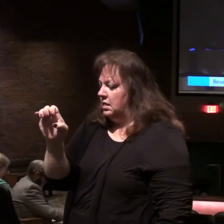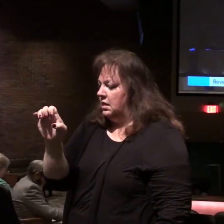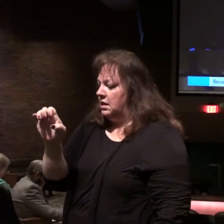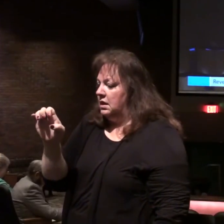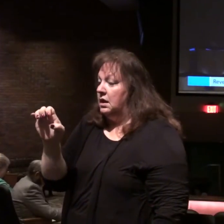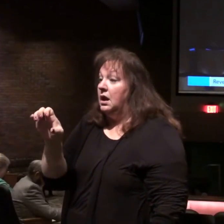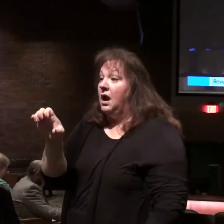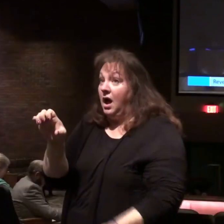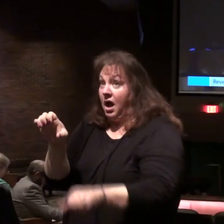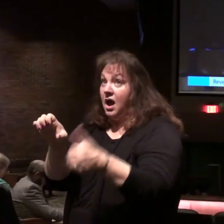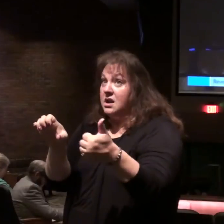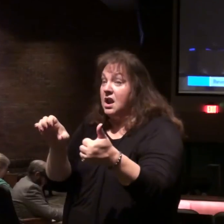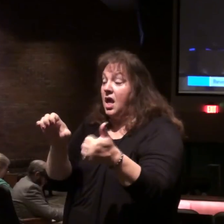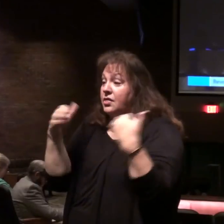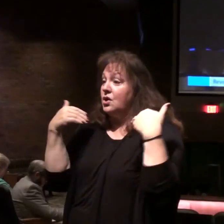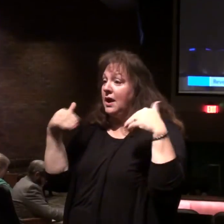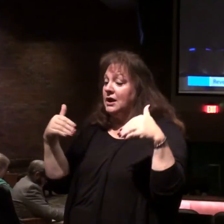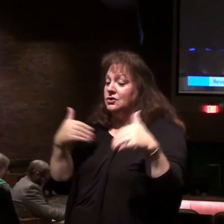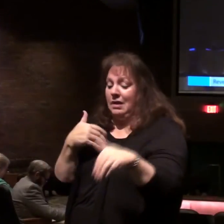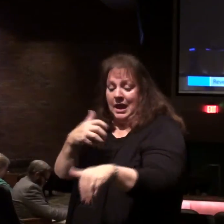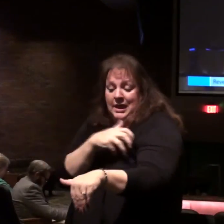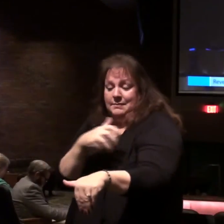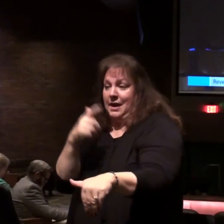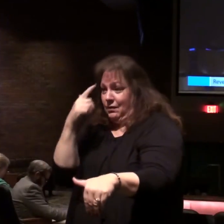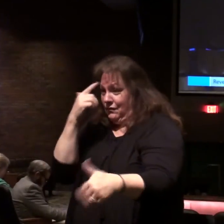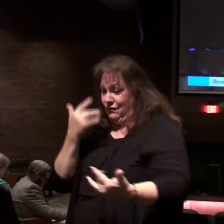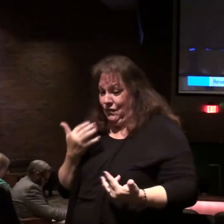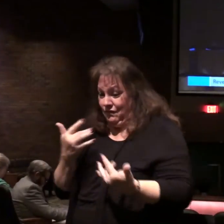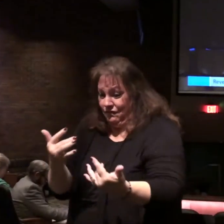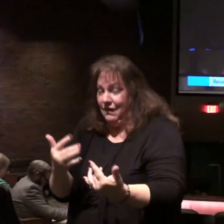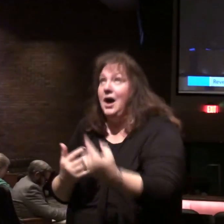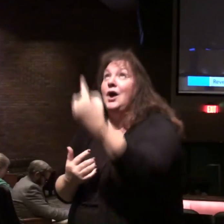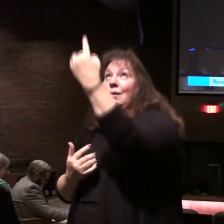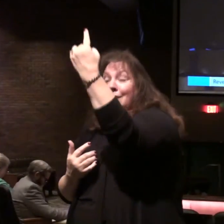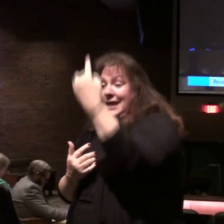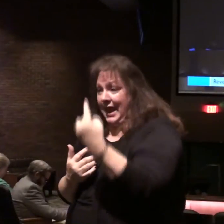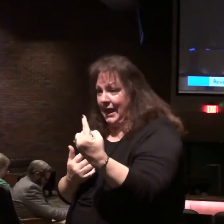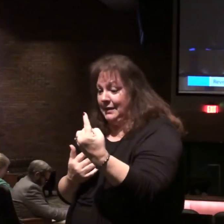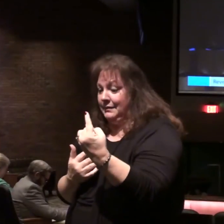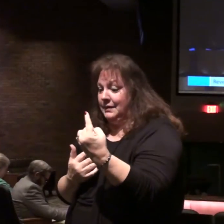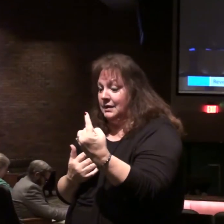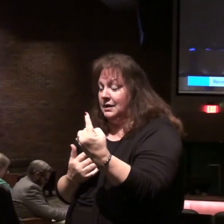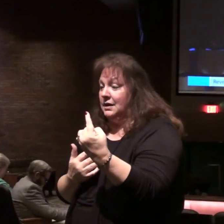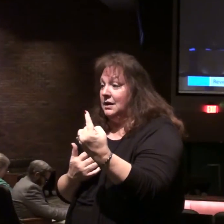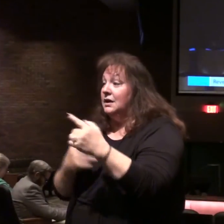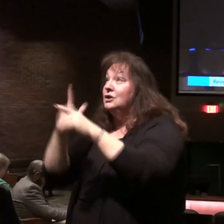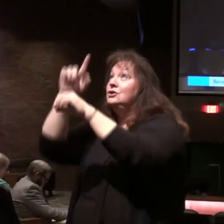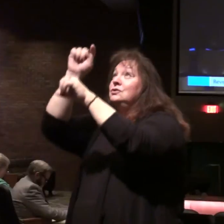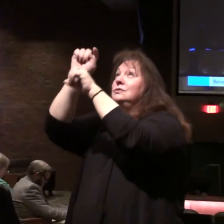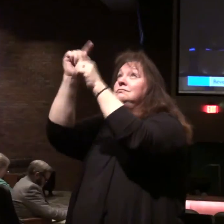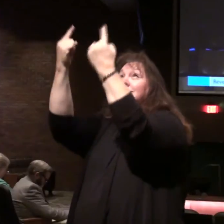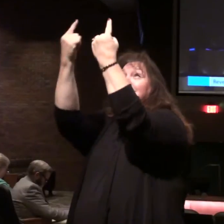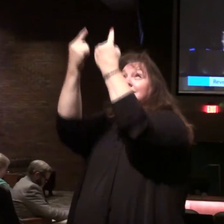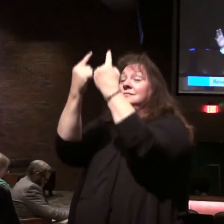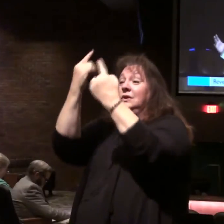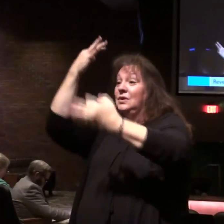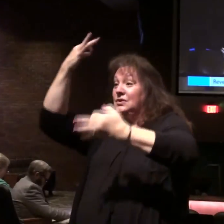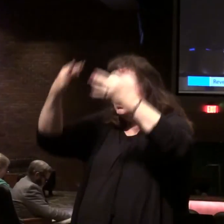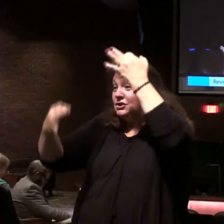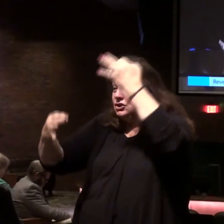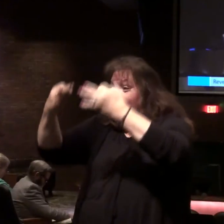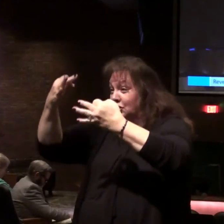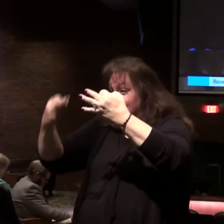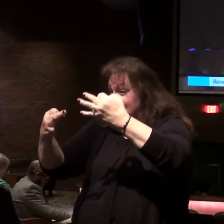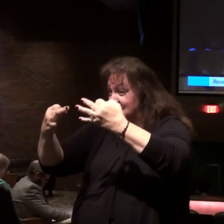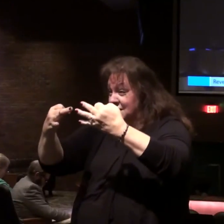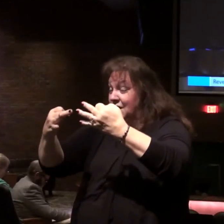And another angel, the one who had power over fire, came out of the altar. So you have another temple joined with judgment. So the angels